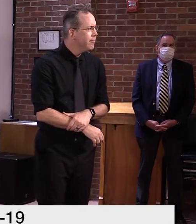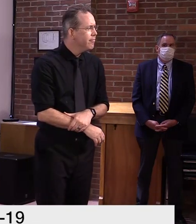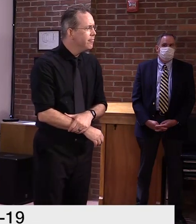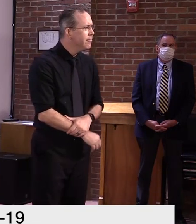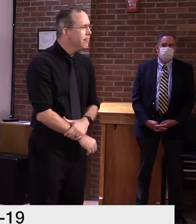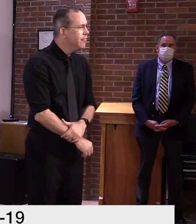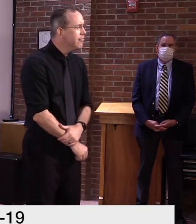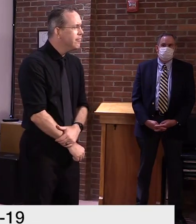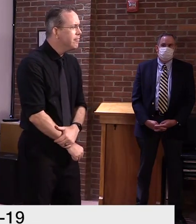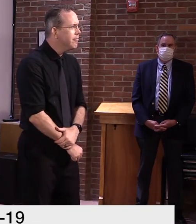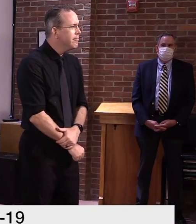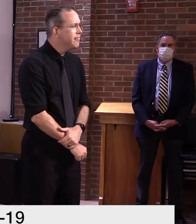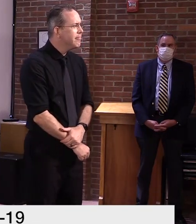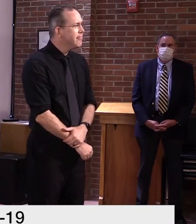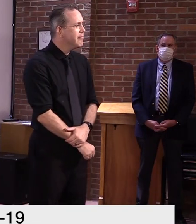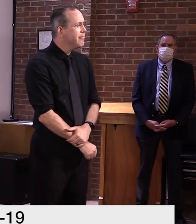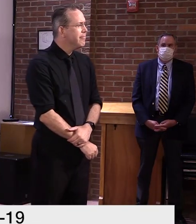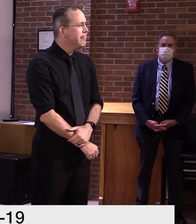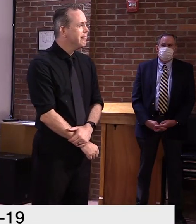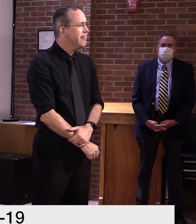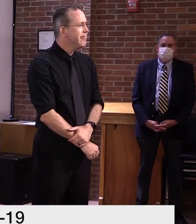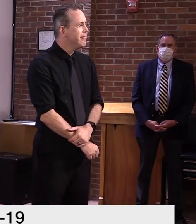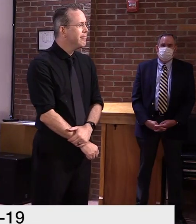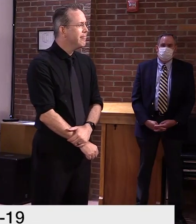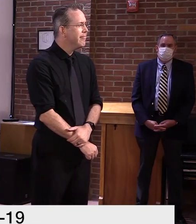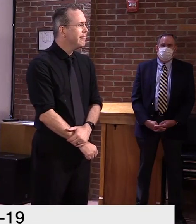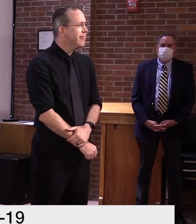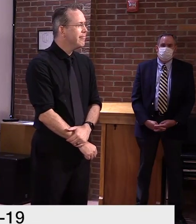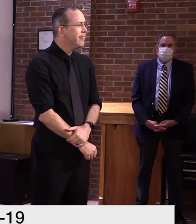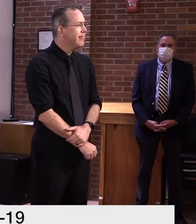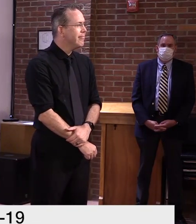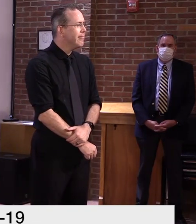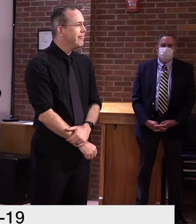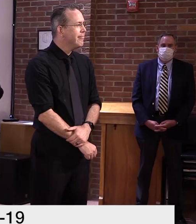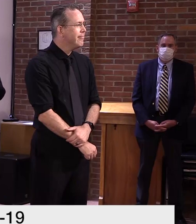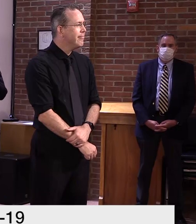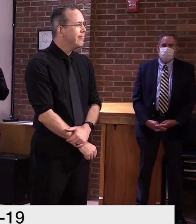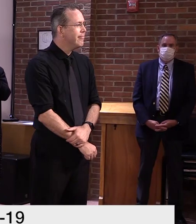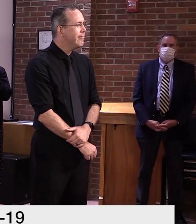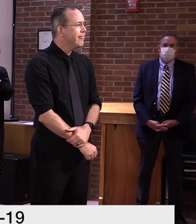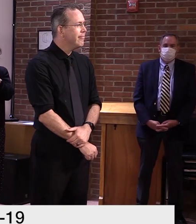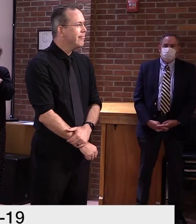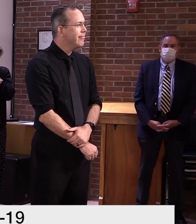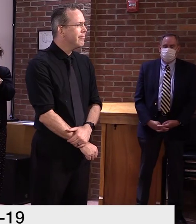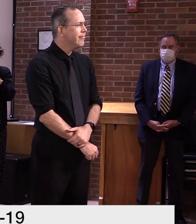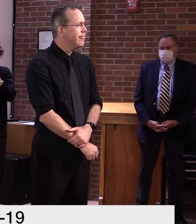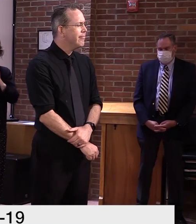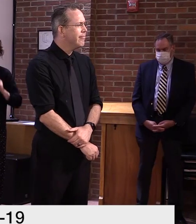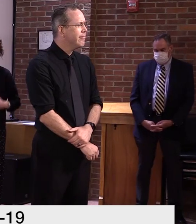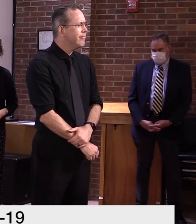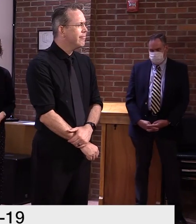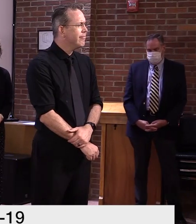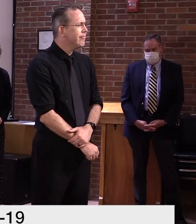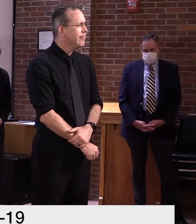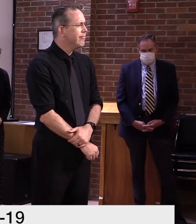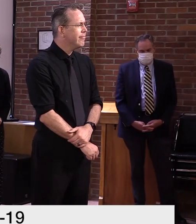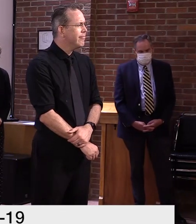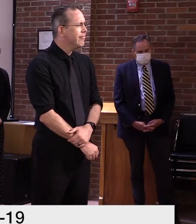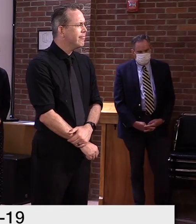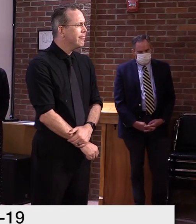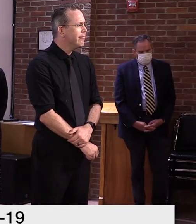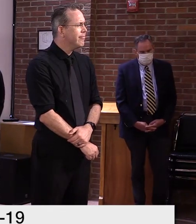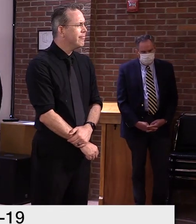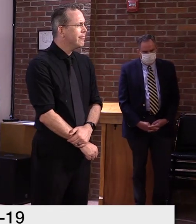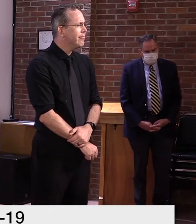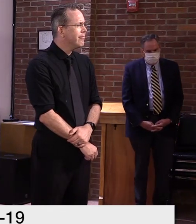I think it had something to do with prohibition, but going back to a guy's question about black lives matter. Um, have you, have you